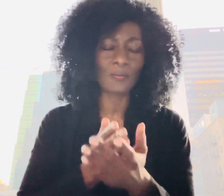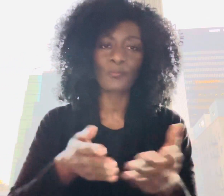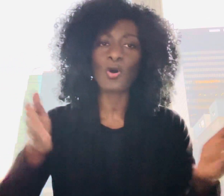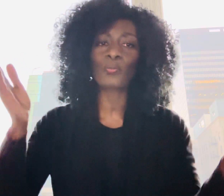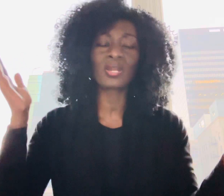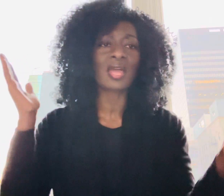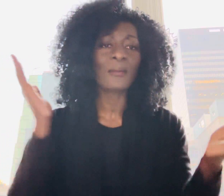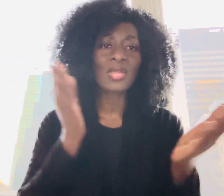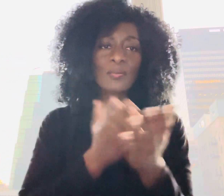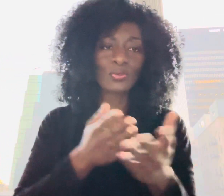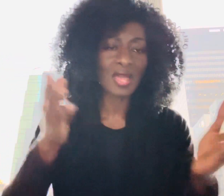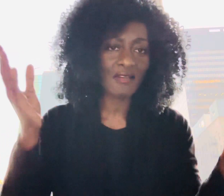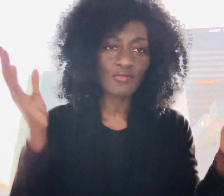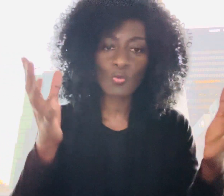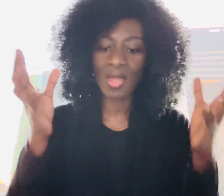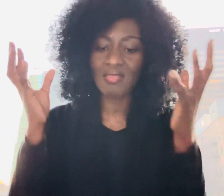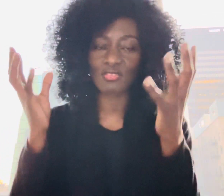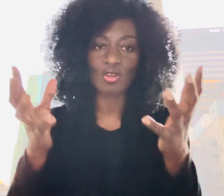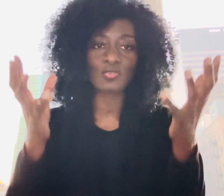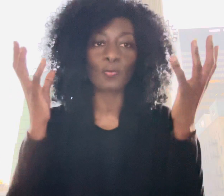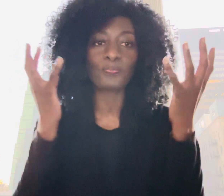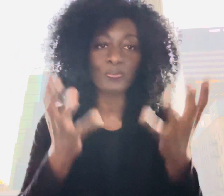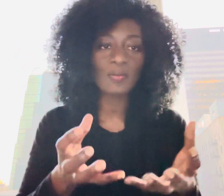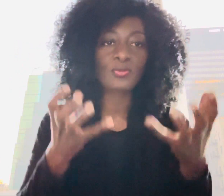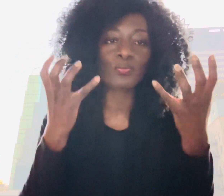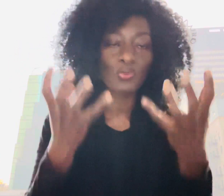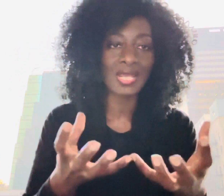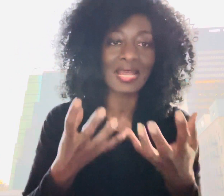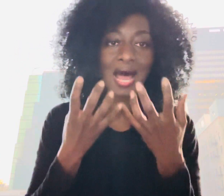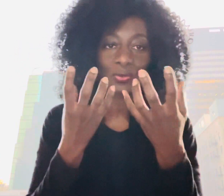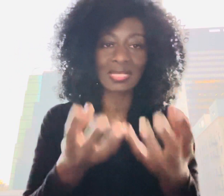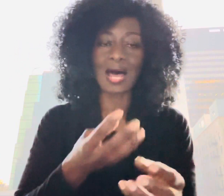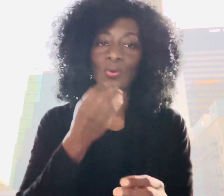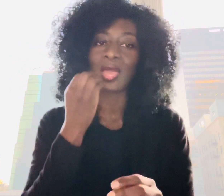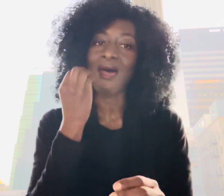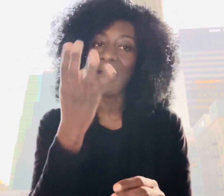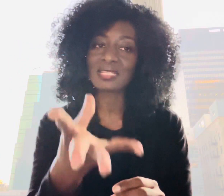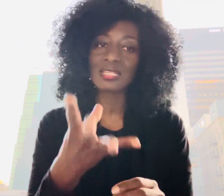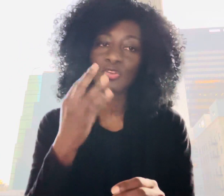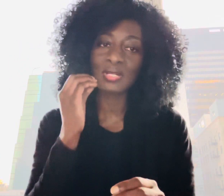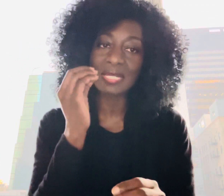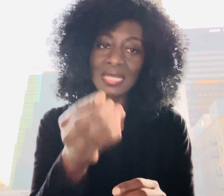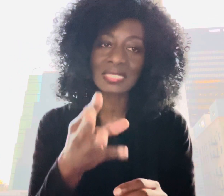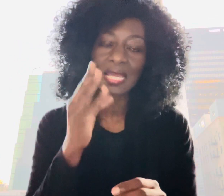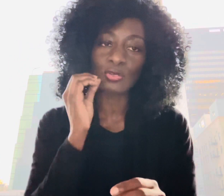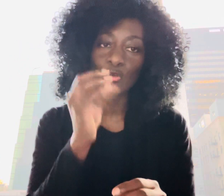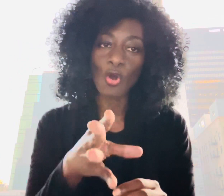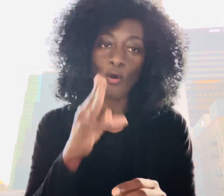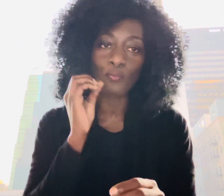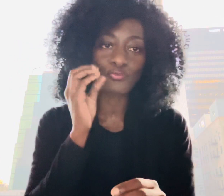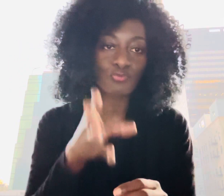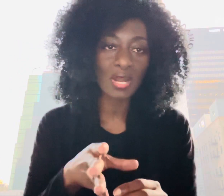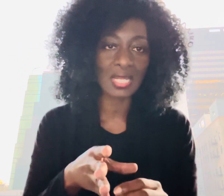people everywhere in scripture people prayed out loud articulate your prayer